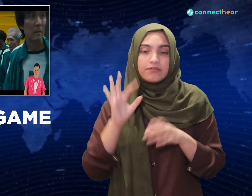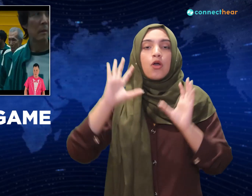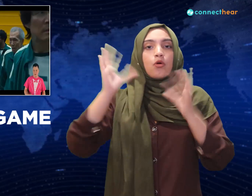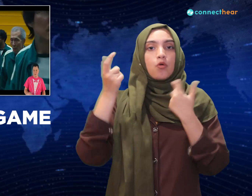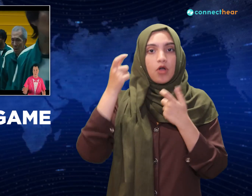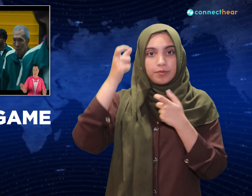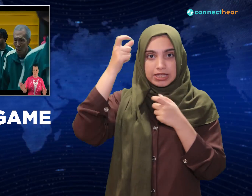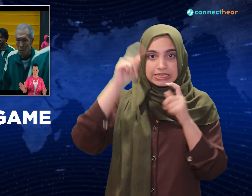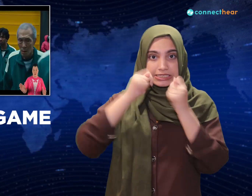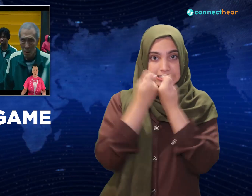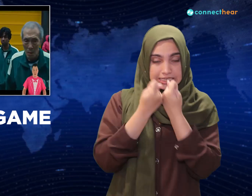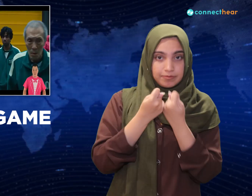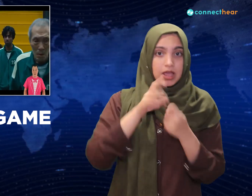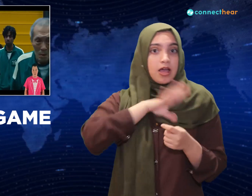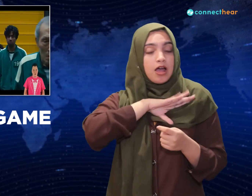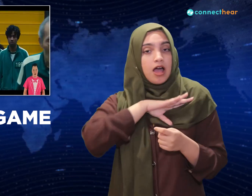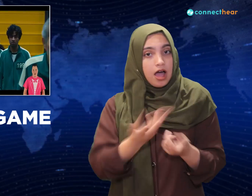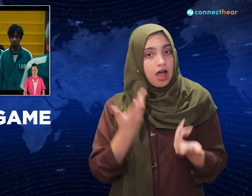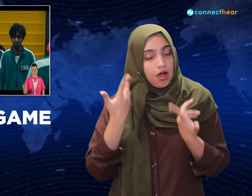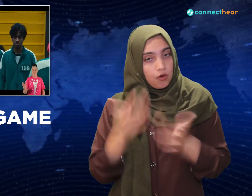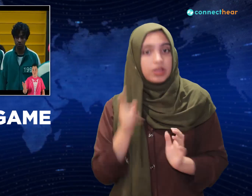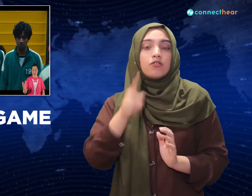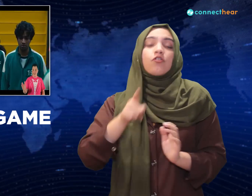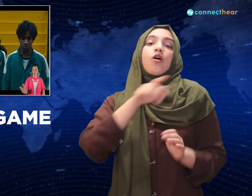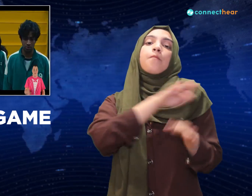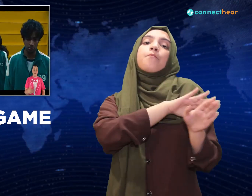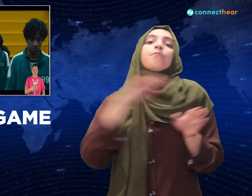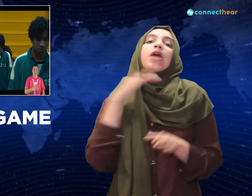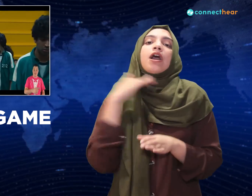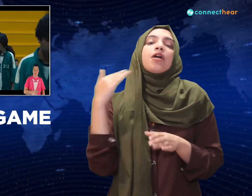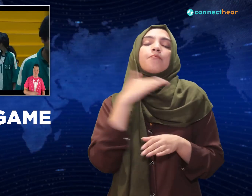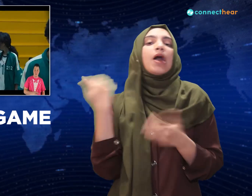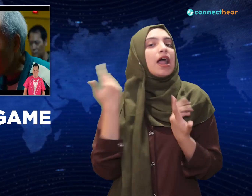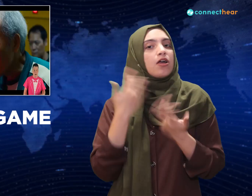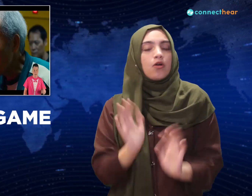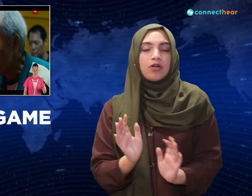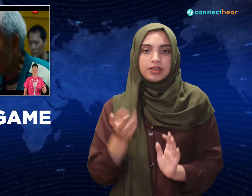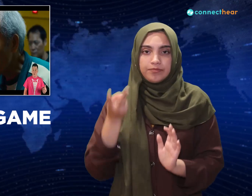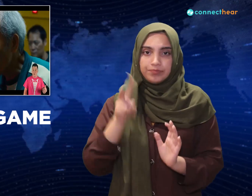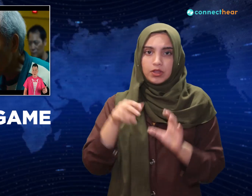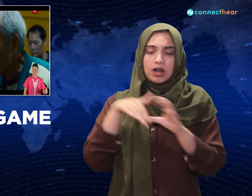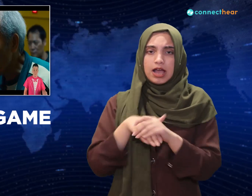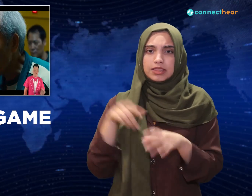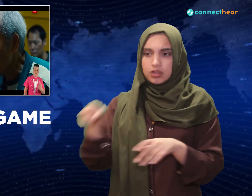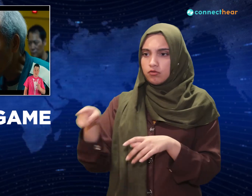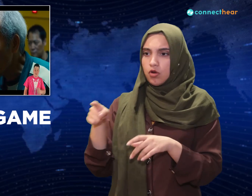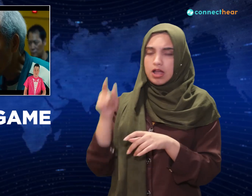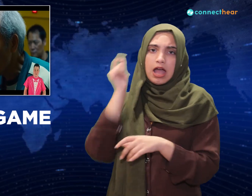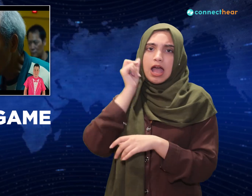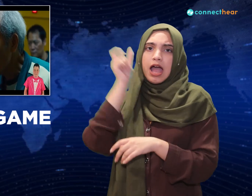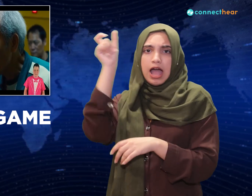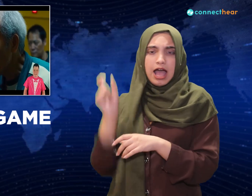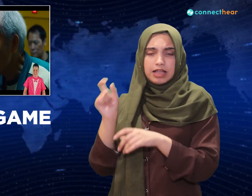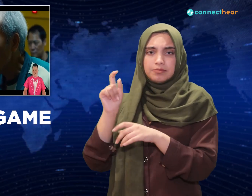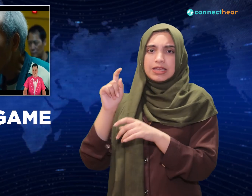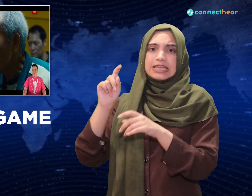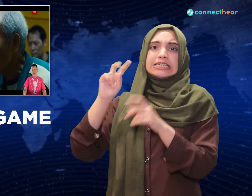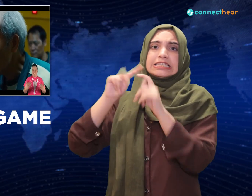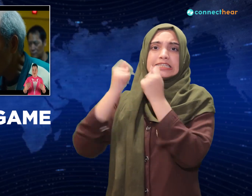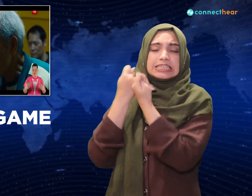Things look bleak for our heroes, who have an old man and a bunch of girls. But old man's a ringer, he's like I used to be a tug